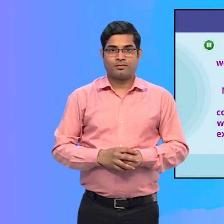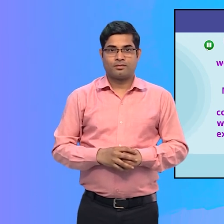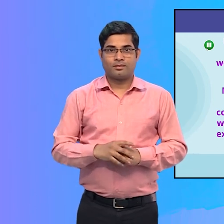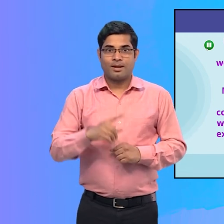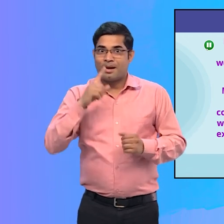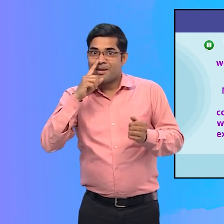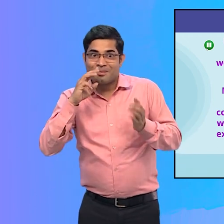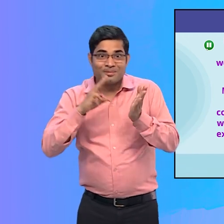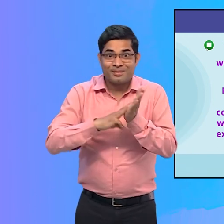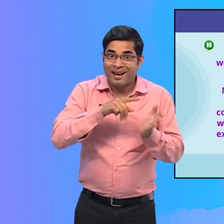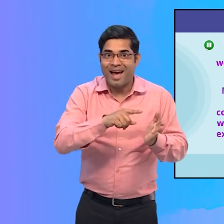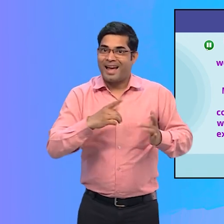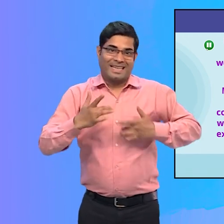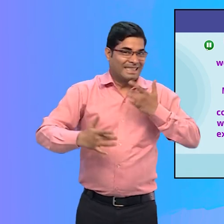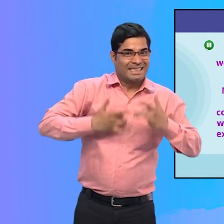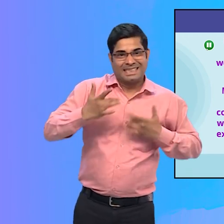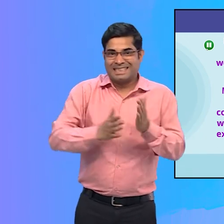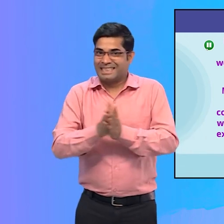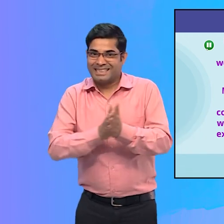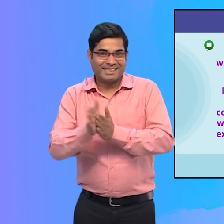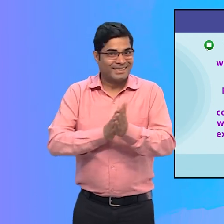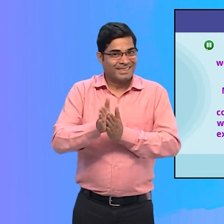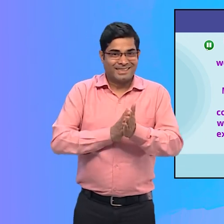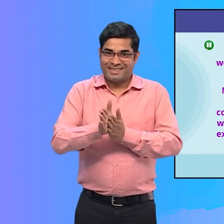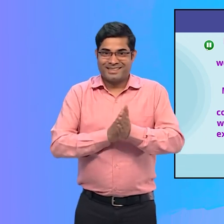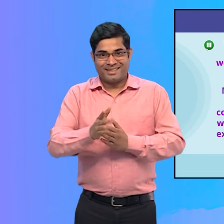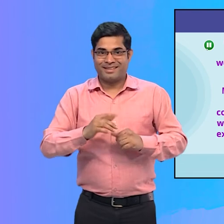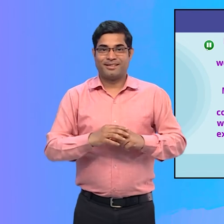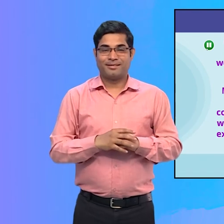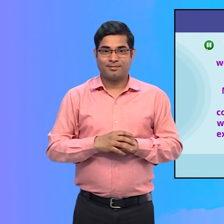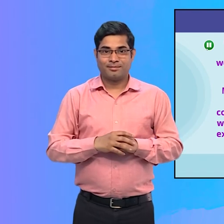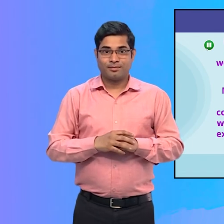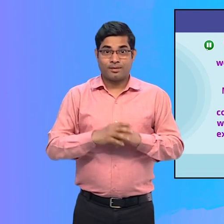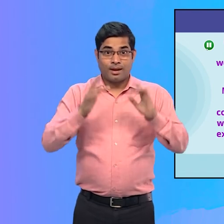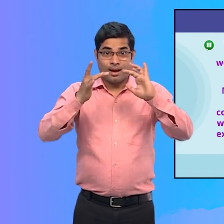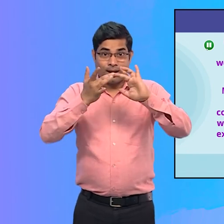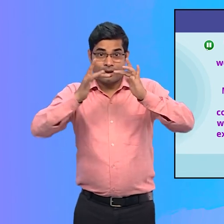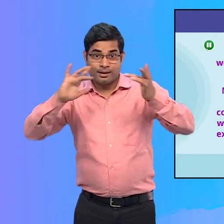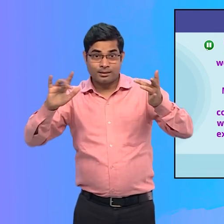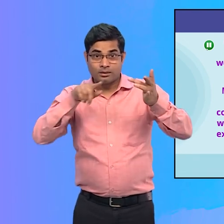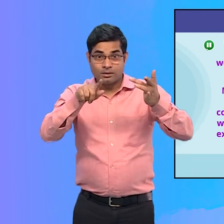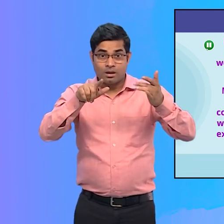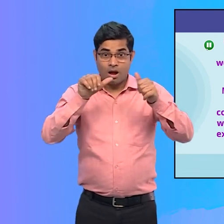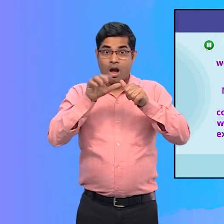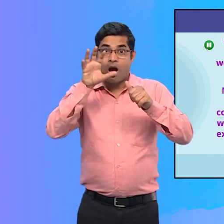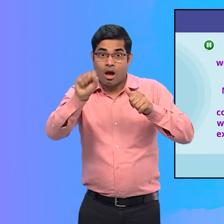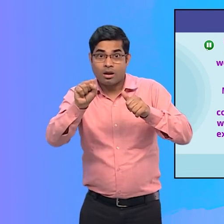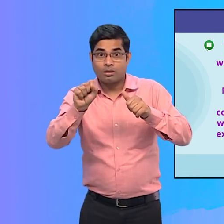Maya is excited and wants to know about all the website